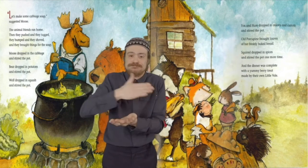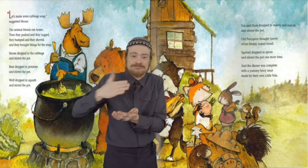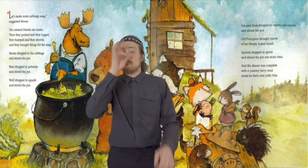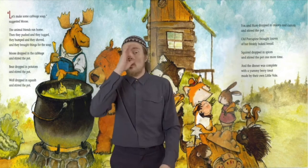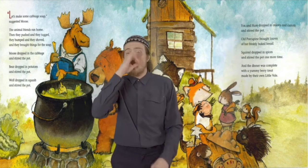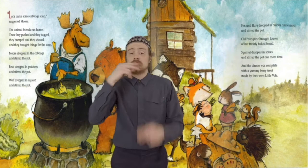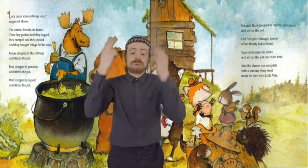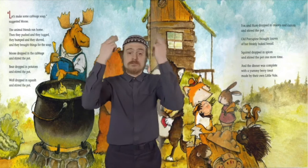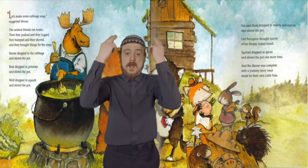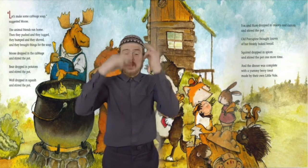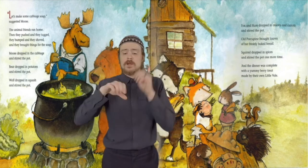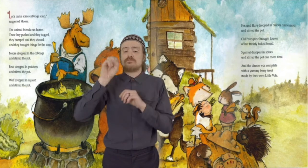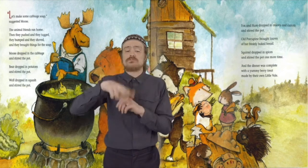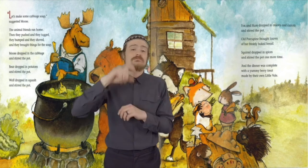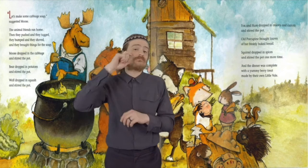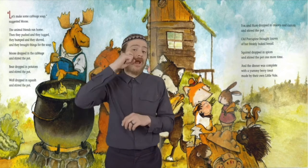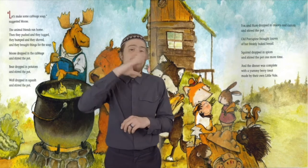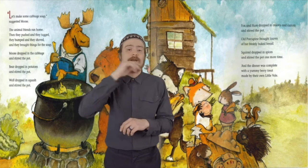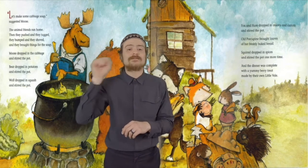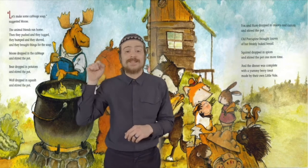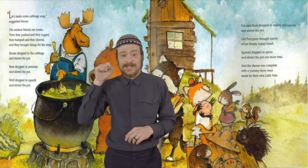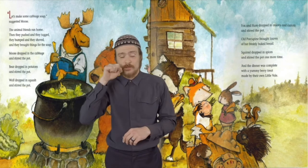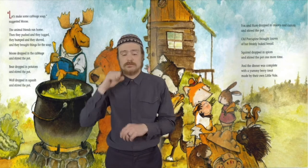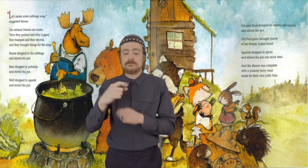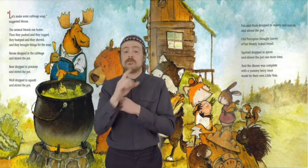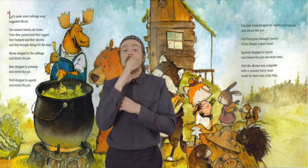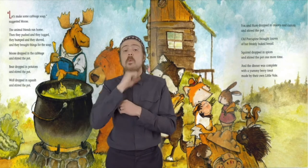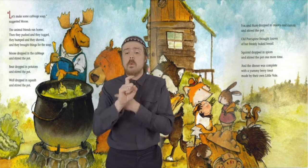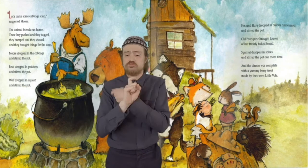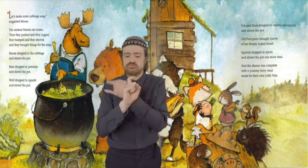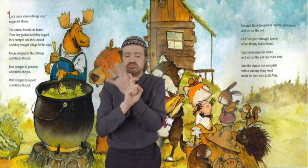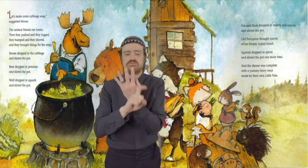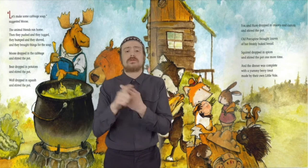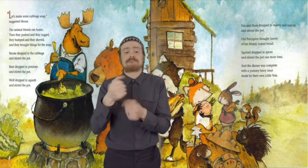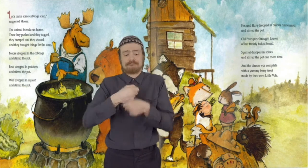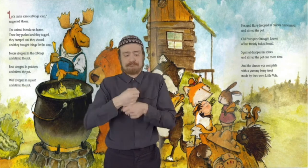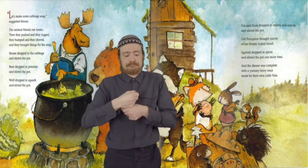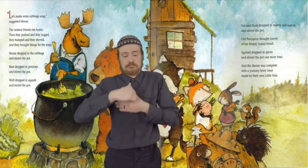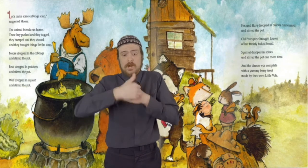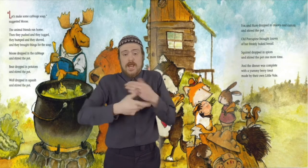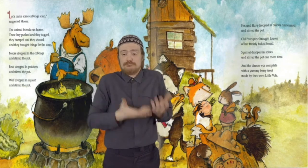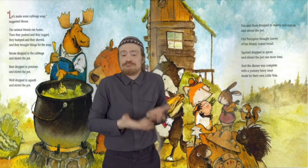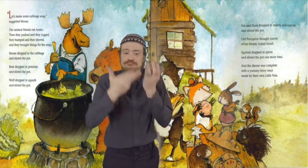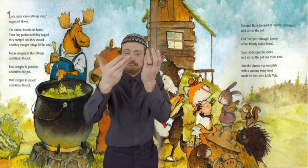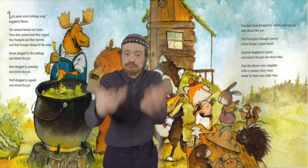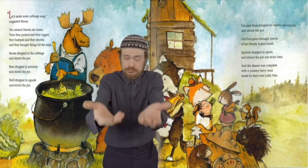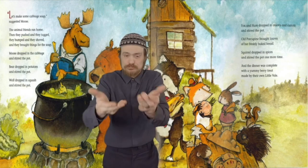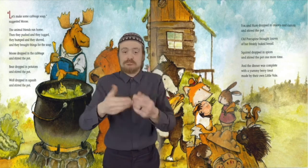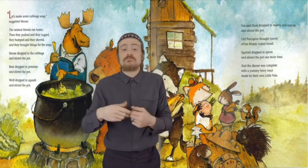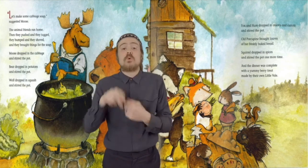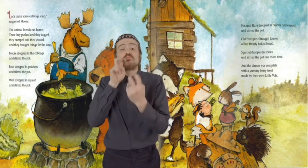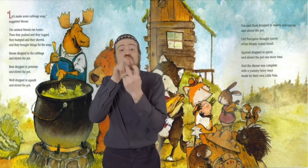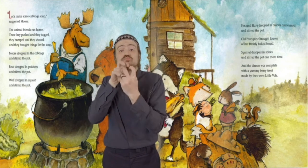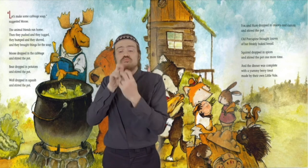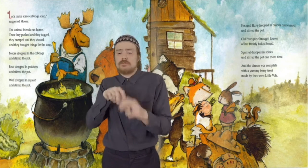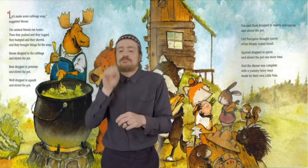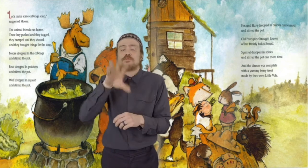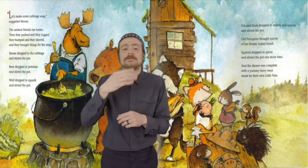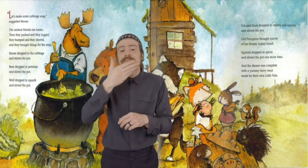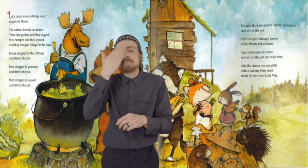stirred the pot. Old Porcupine brought loaves of her freshly baked bread. Squirrel dropped in spices